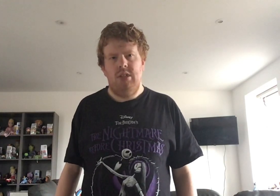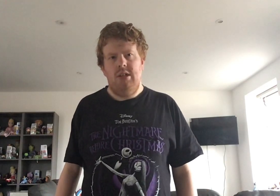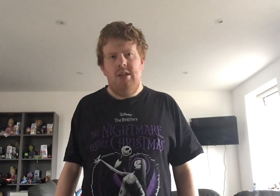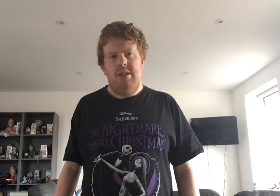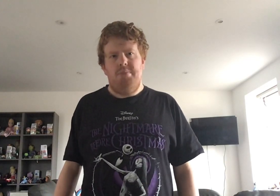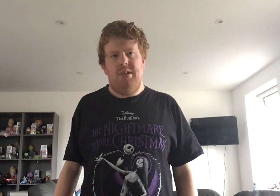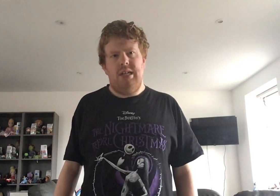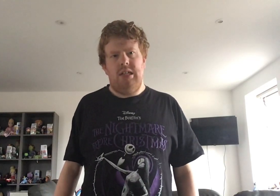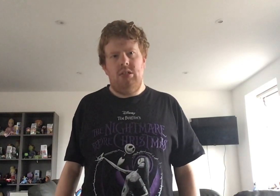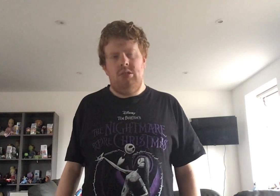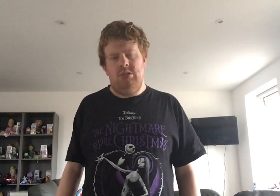But, um,